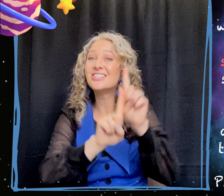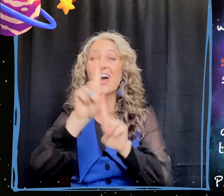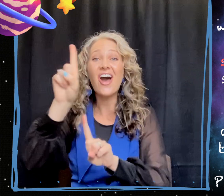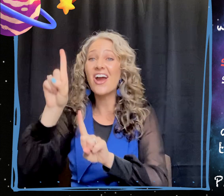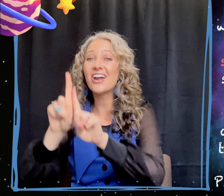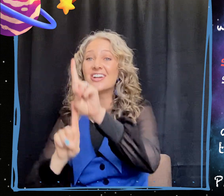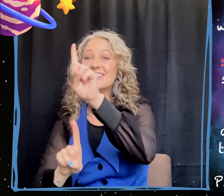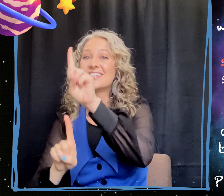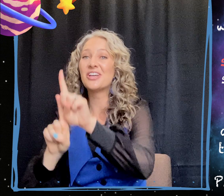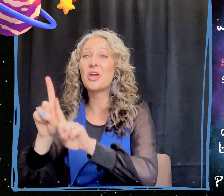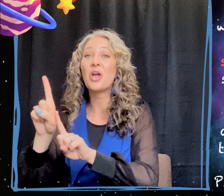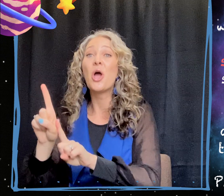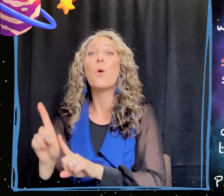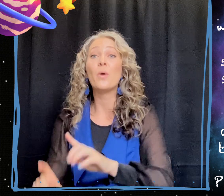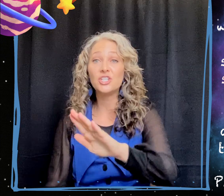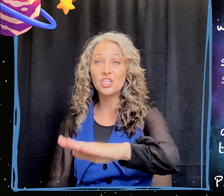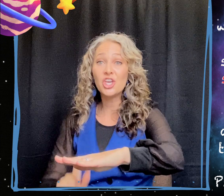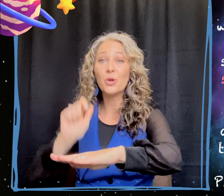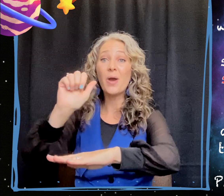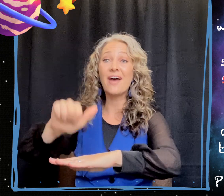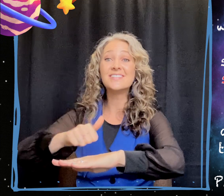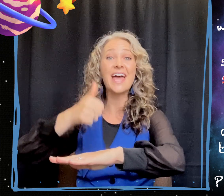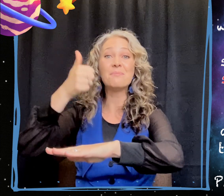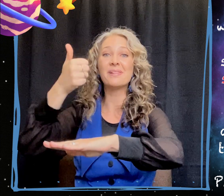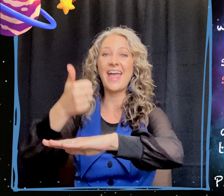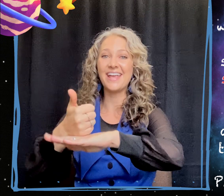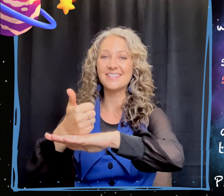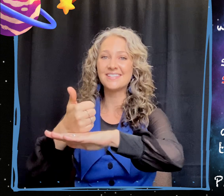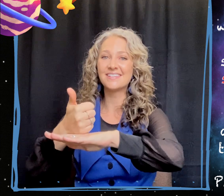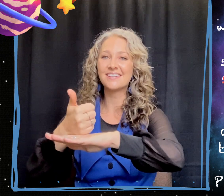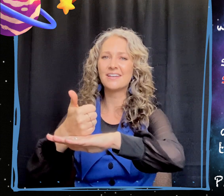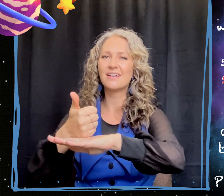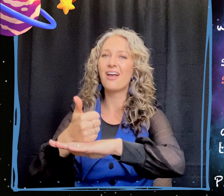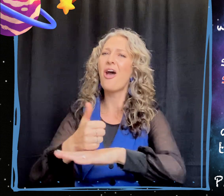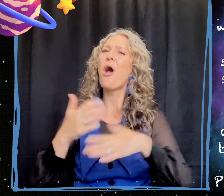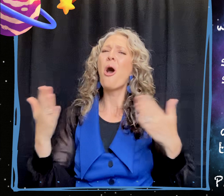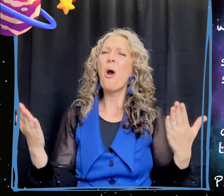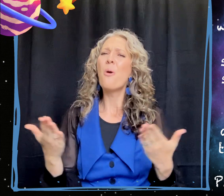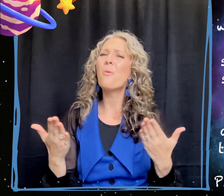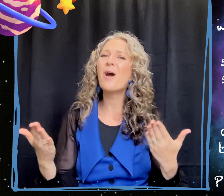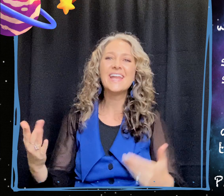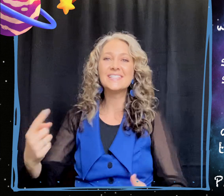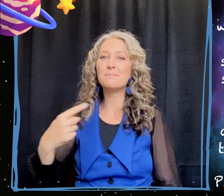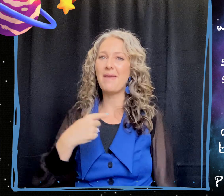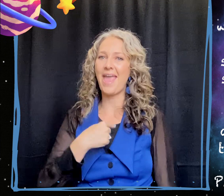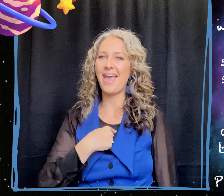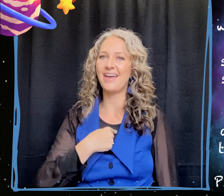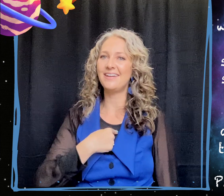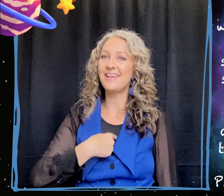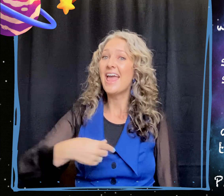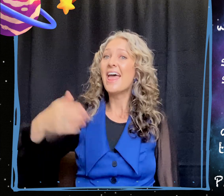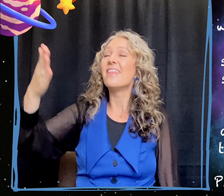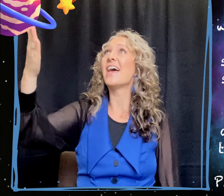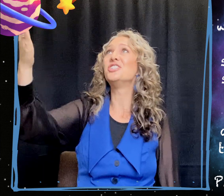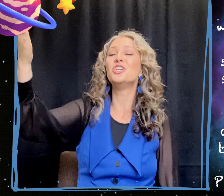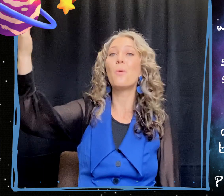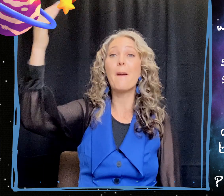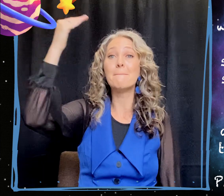stars, which you have set in place, what is man that you are